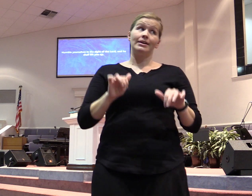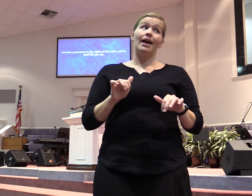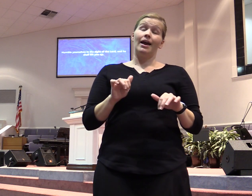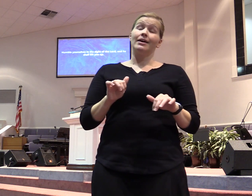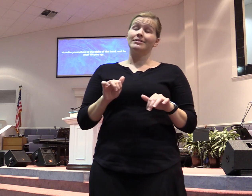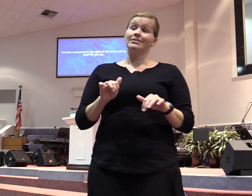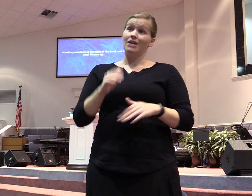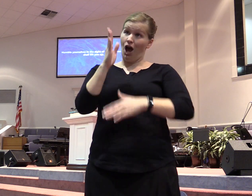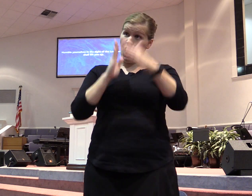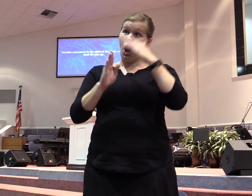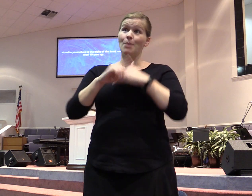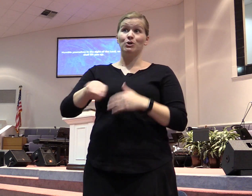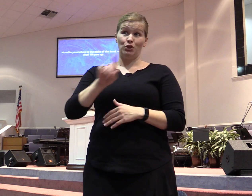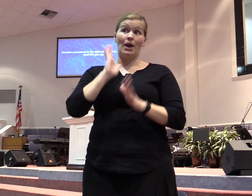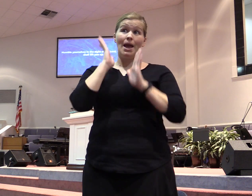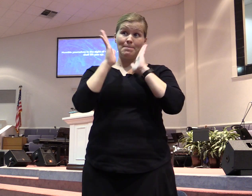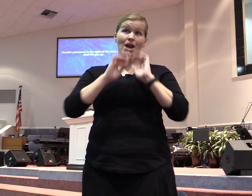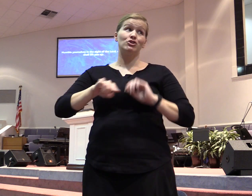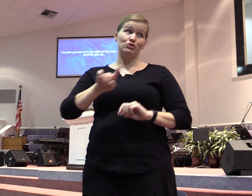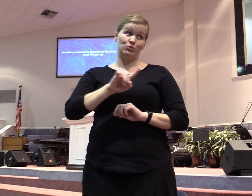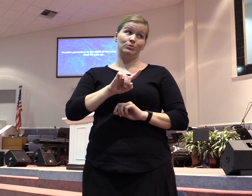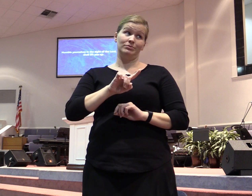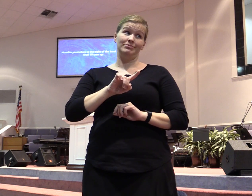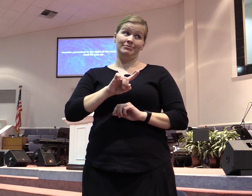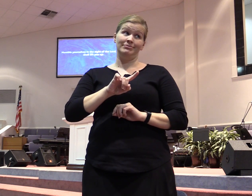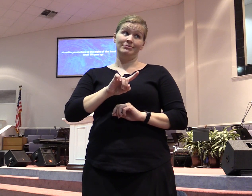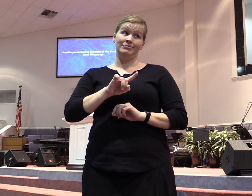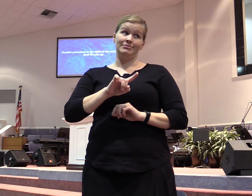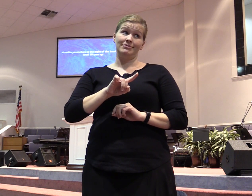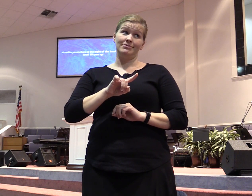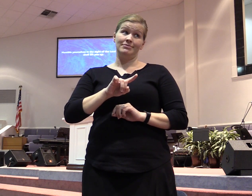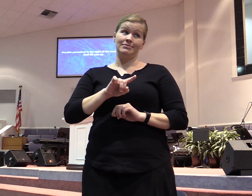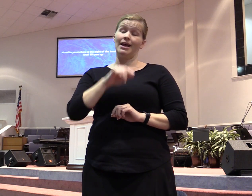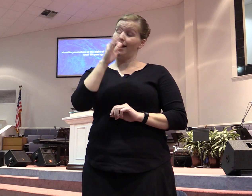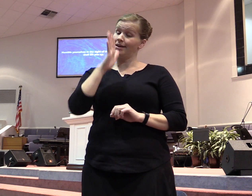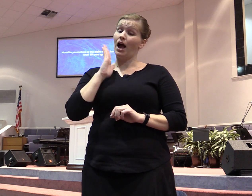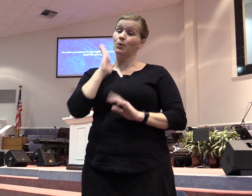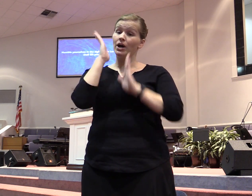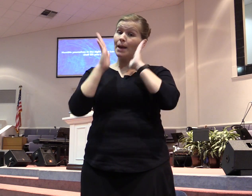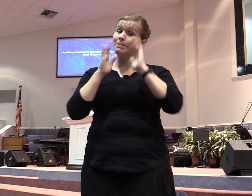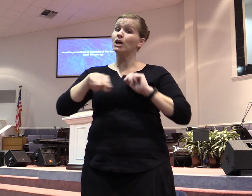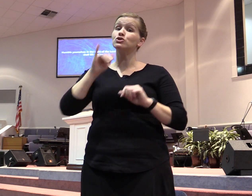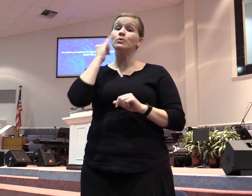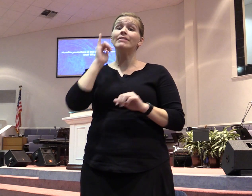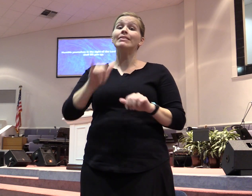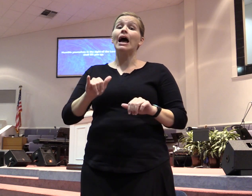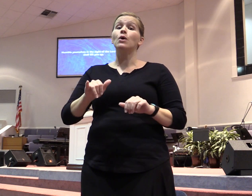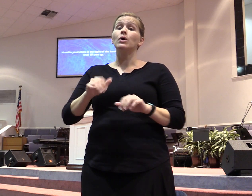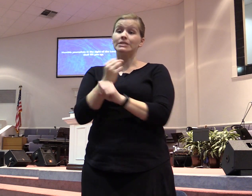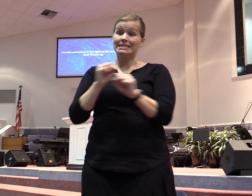Amen. And he would rather humiliate you and get you saved than for you to be happy and unsaved. Amen.